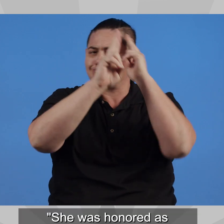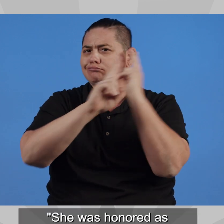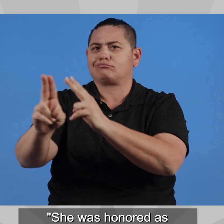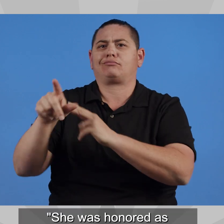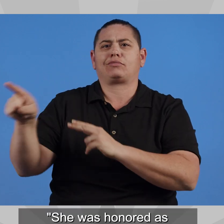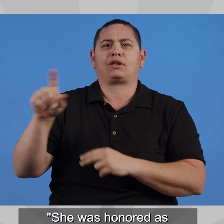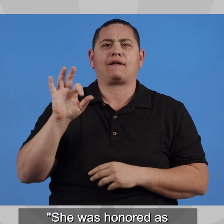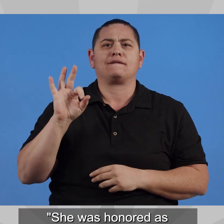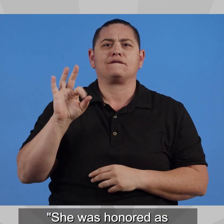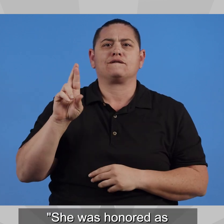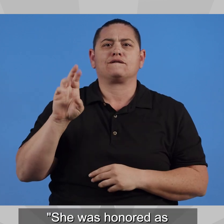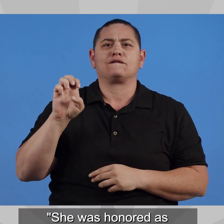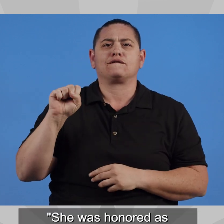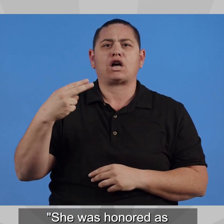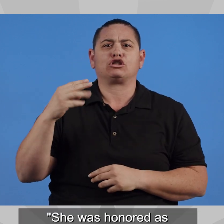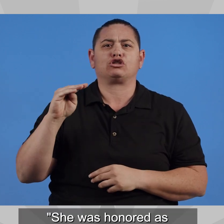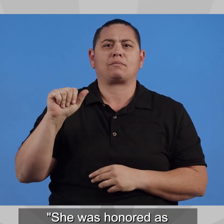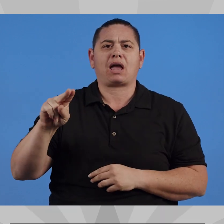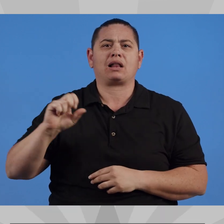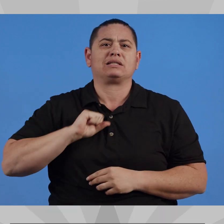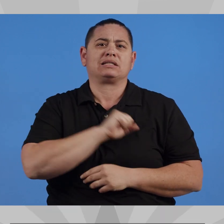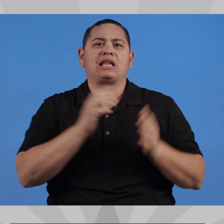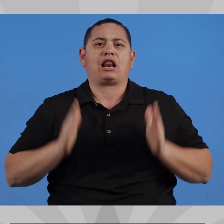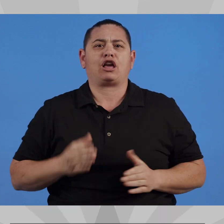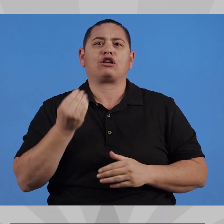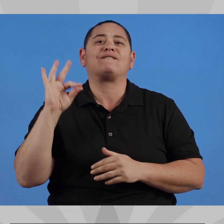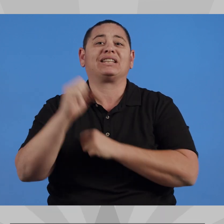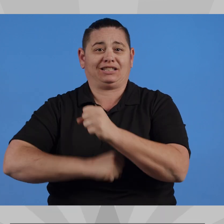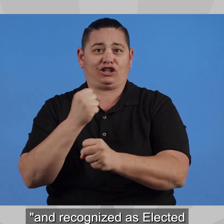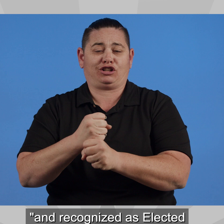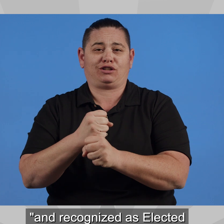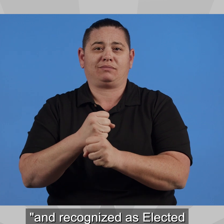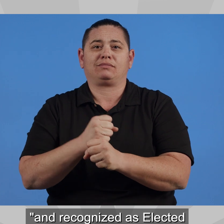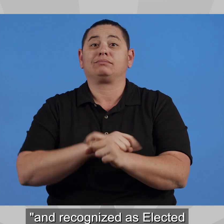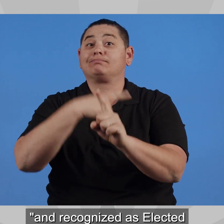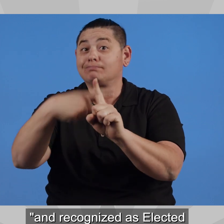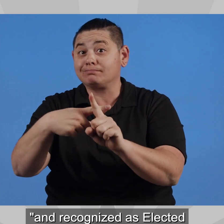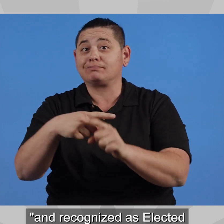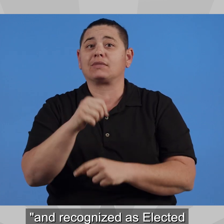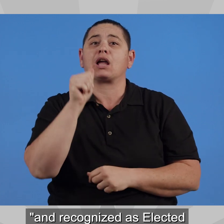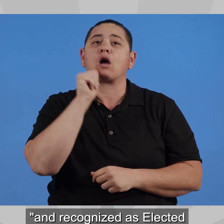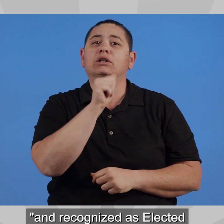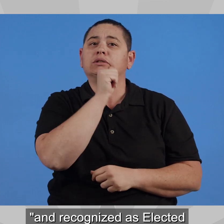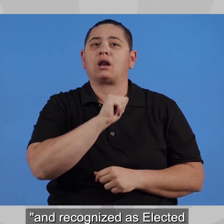She was honored as freshman senator of the year by the Arizona Republican Party and recognized as elected official